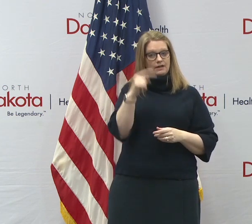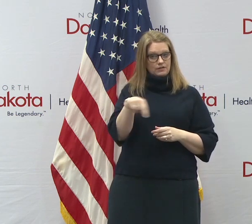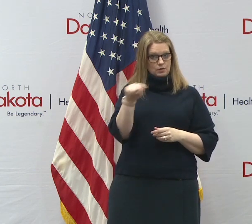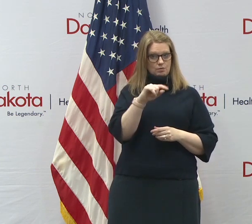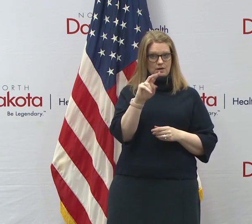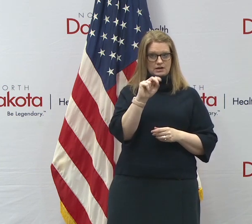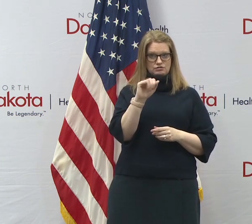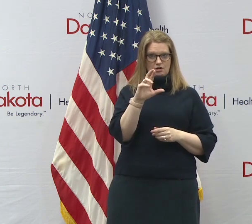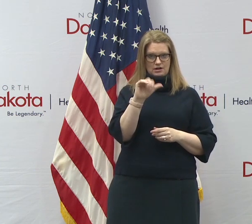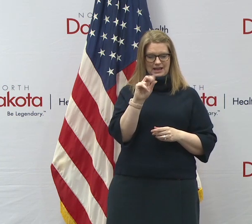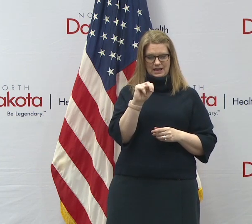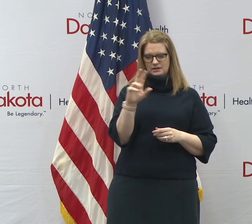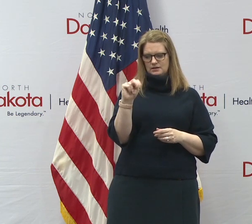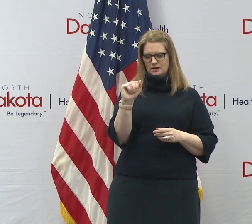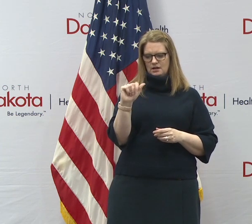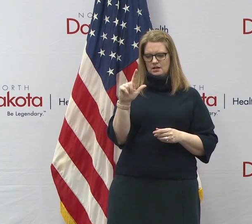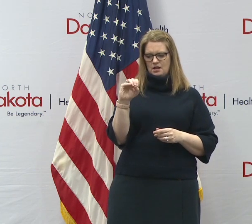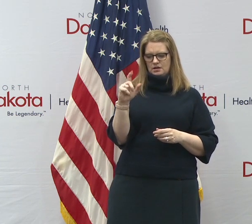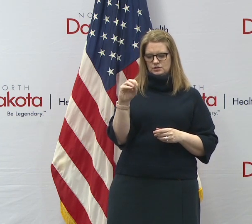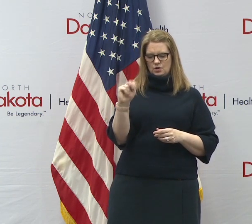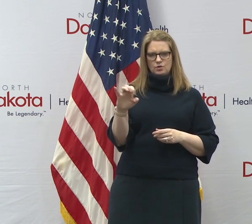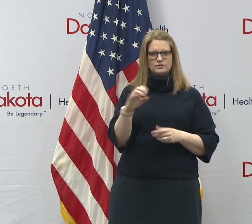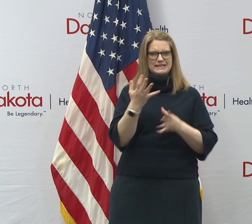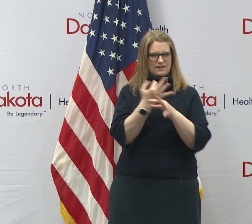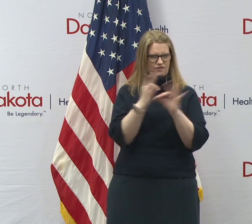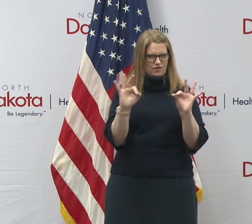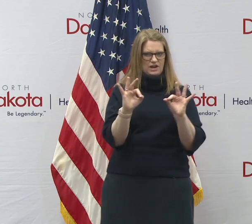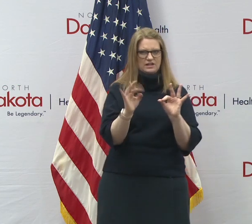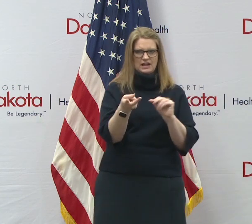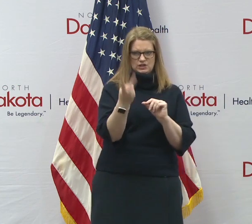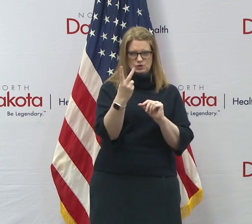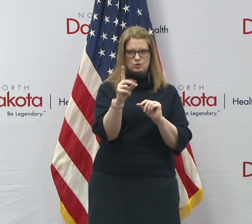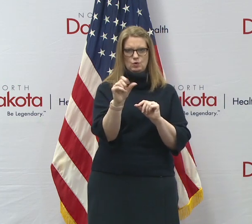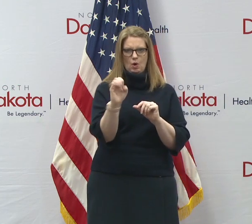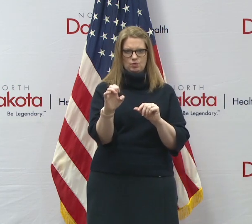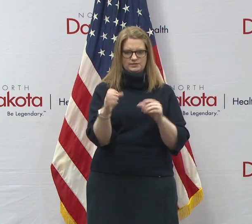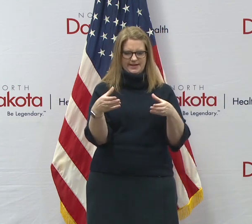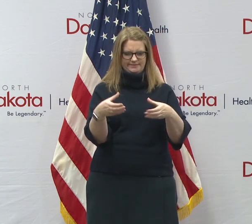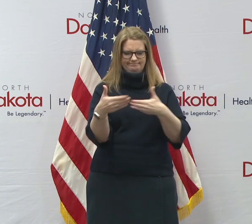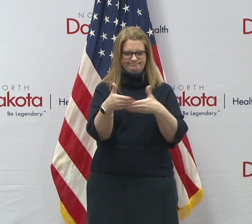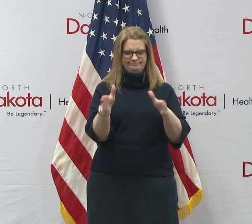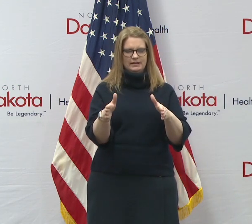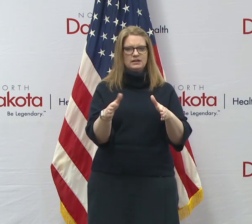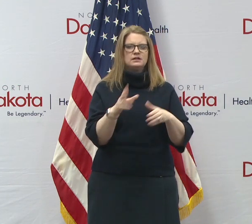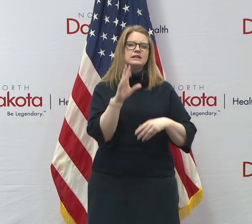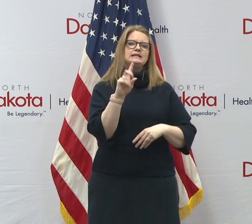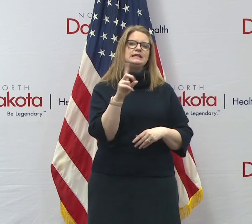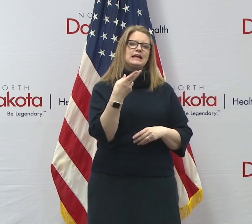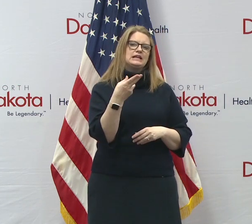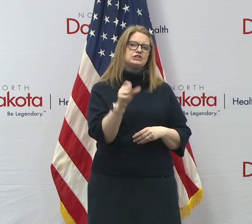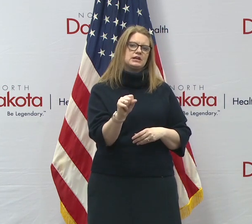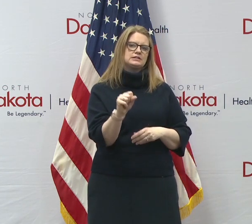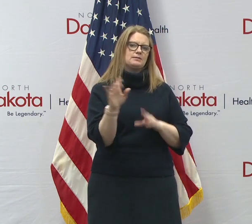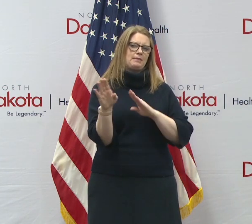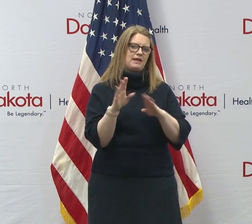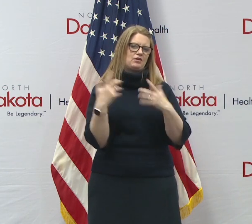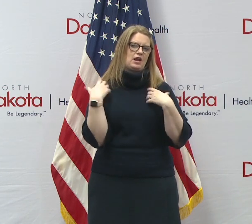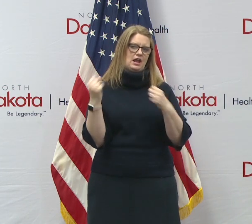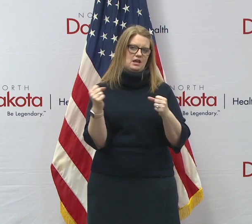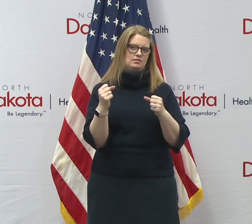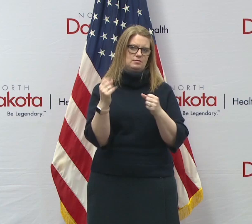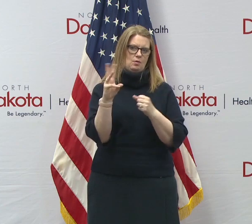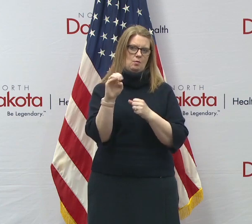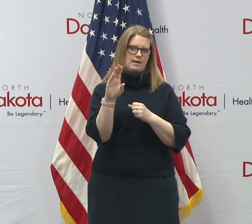Naloxone, uh, free two dose kit, uh, you can get that again at the, uh, DHS, uh, behavioral health division